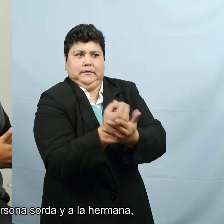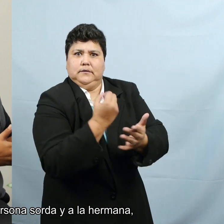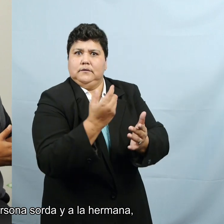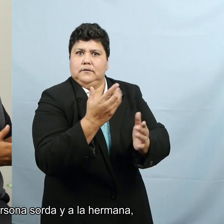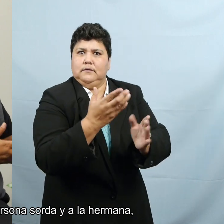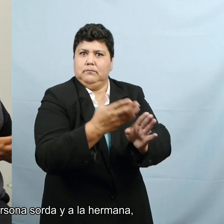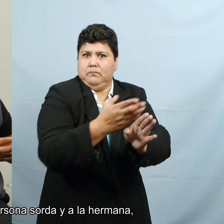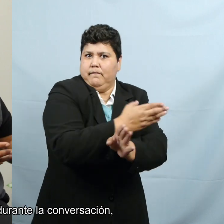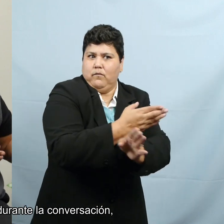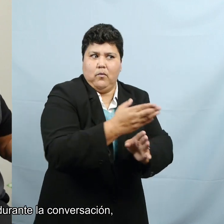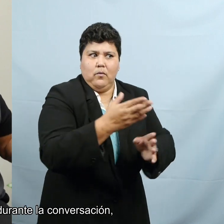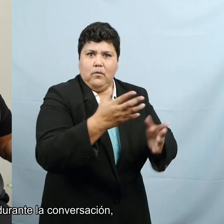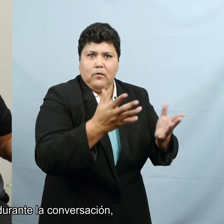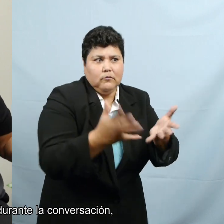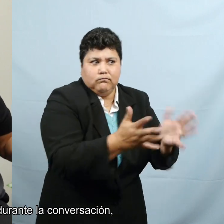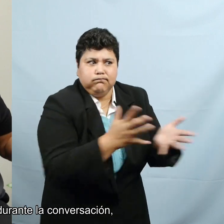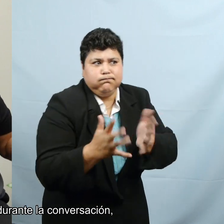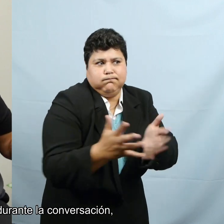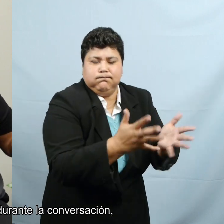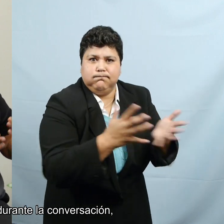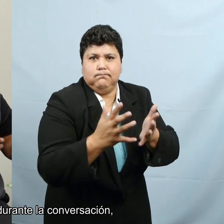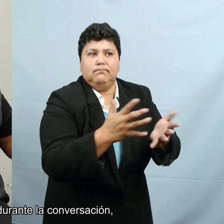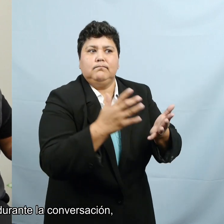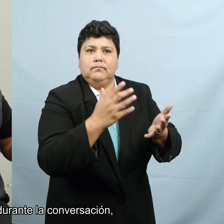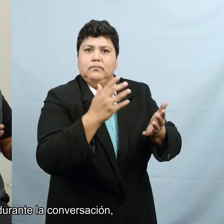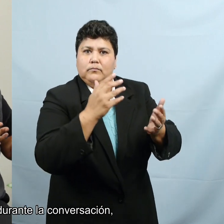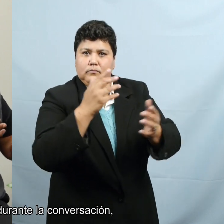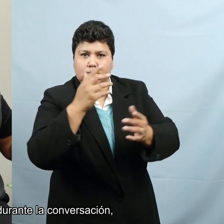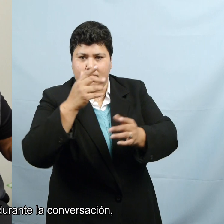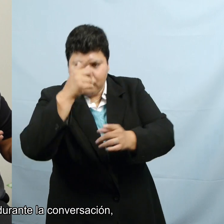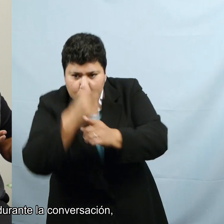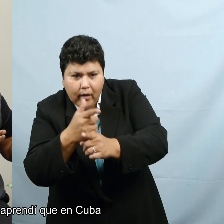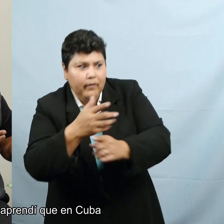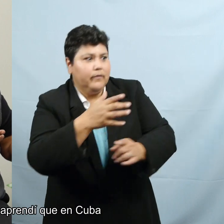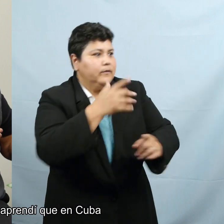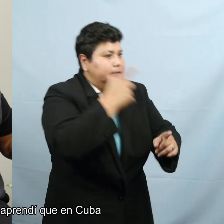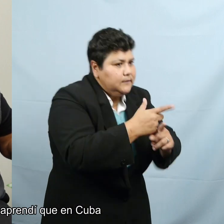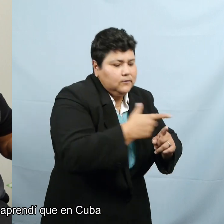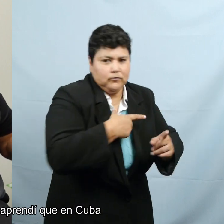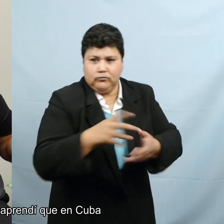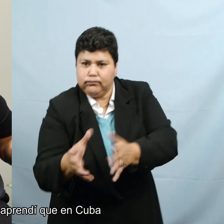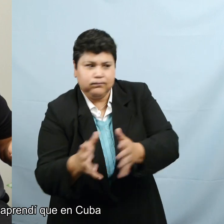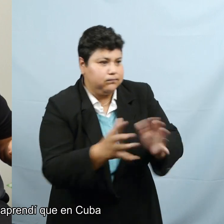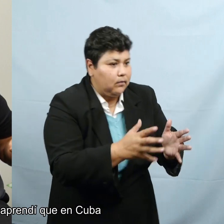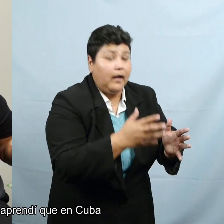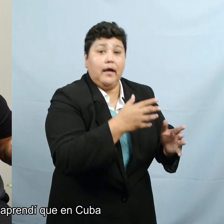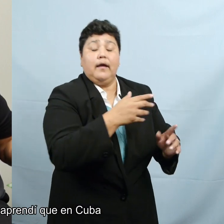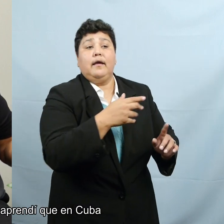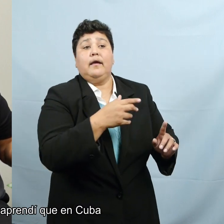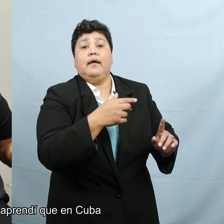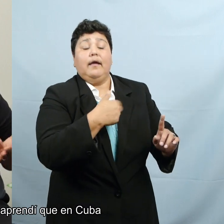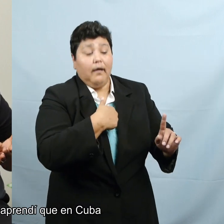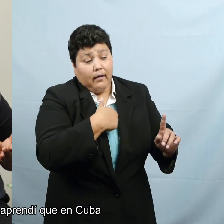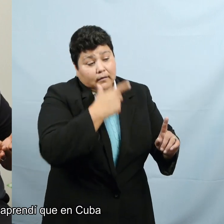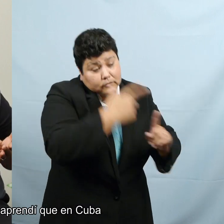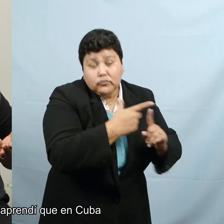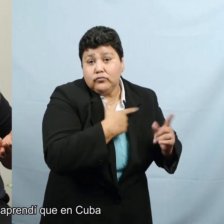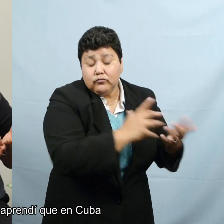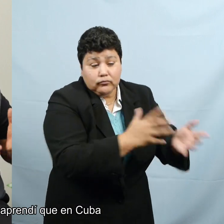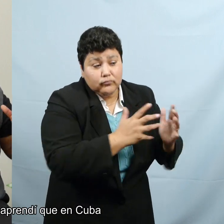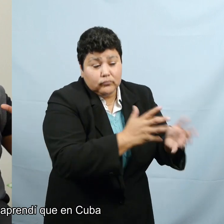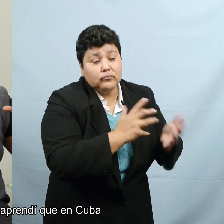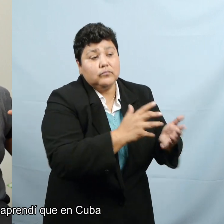and the, the sister. And in the course of that, uh, conversation, um, I established, uh, I, I found out that, um,